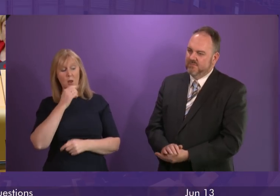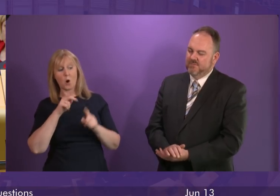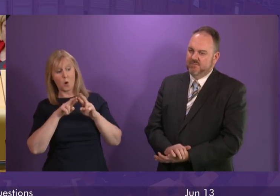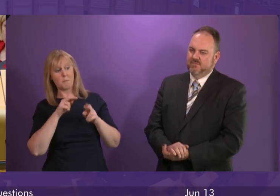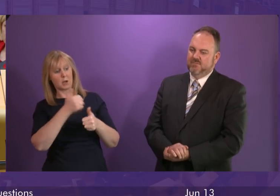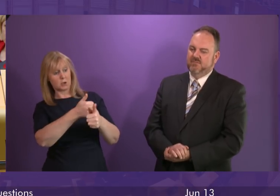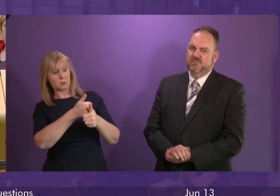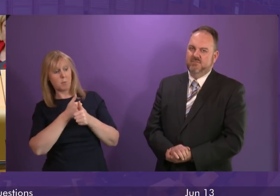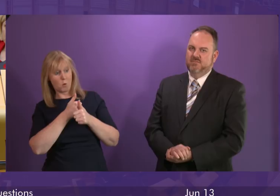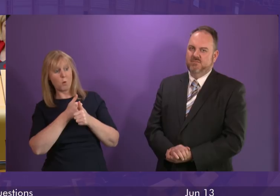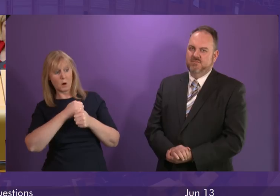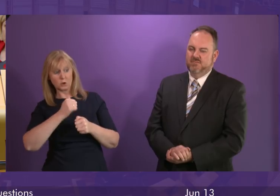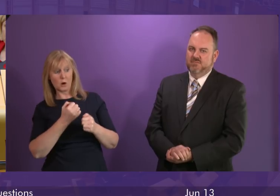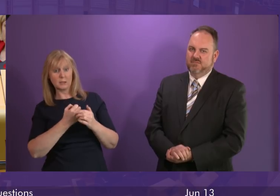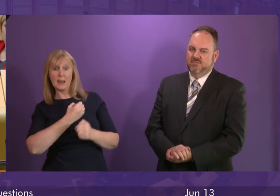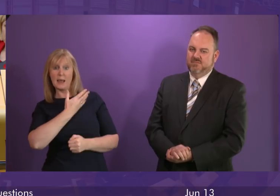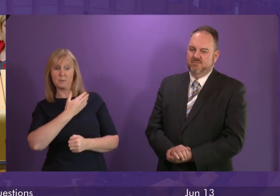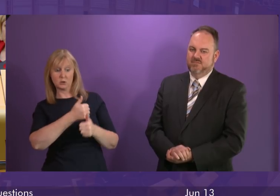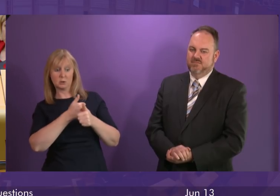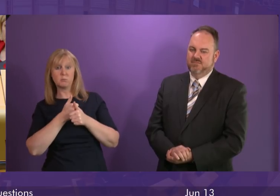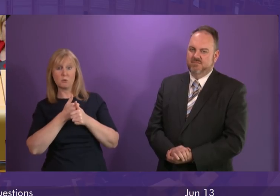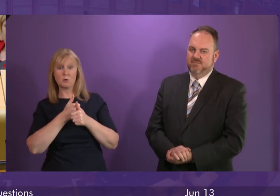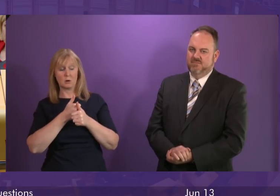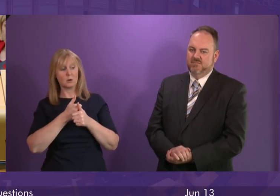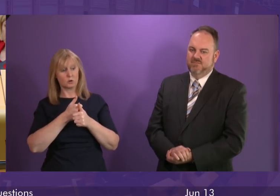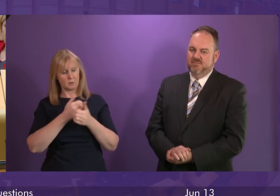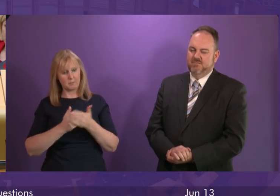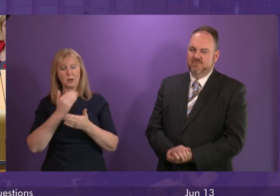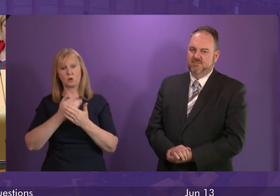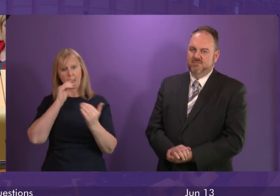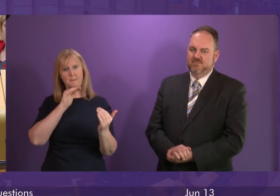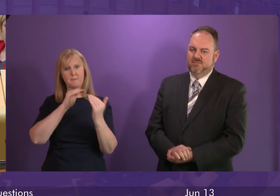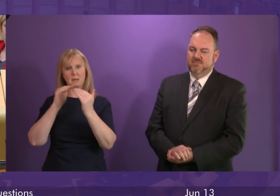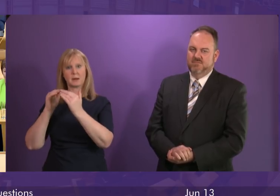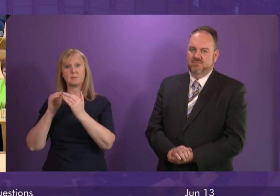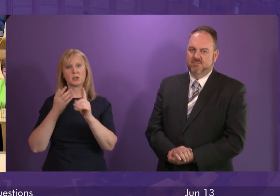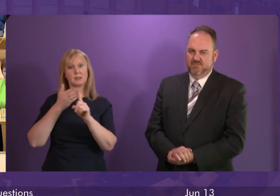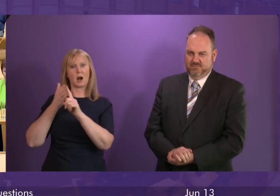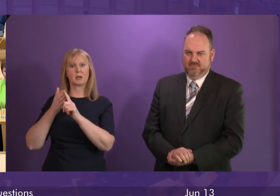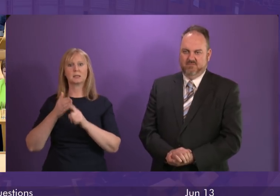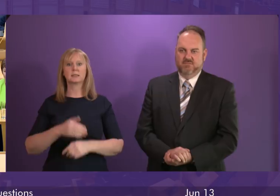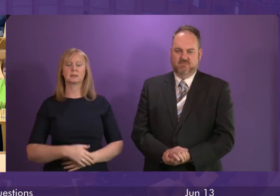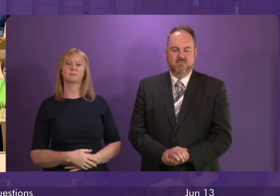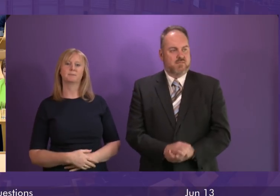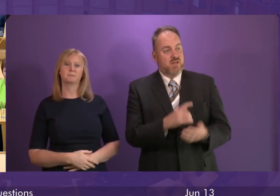not just in passing the targets but also in taking the action. We'll make sure that we can meet those targets. And Richard Leonard.